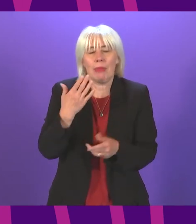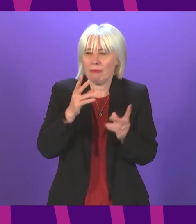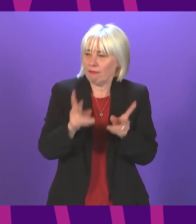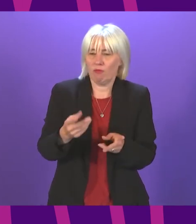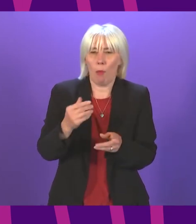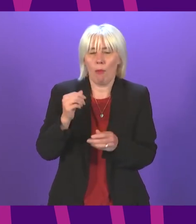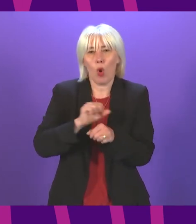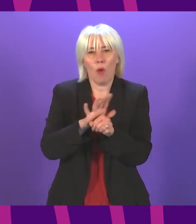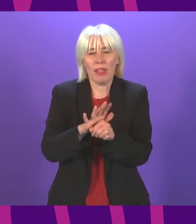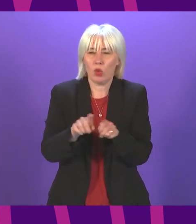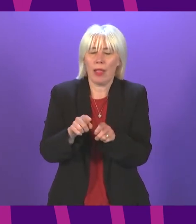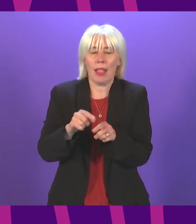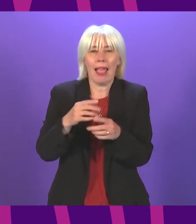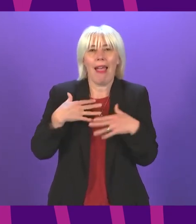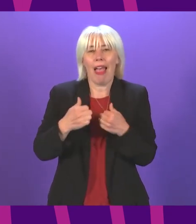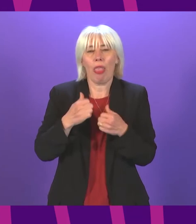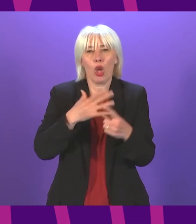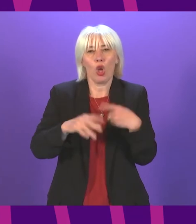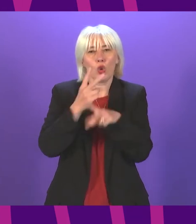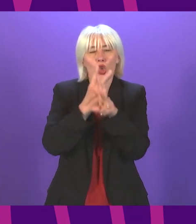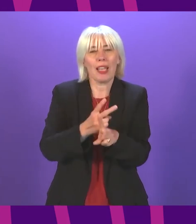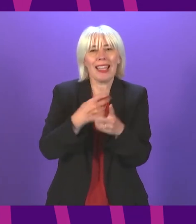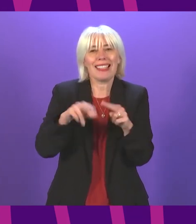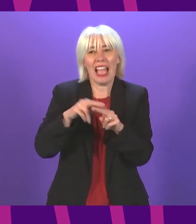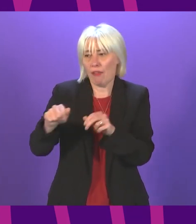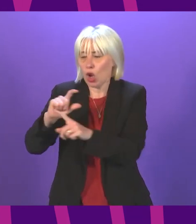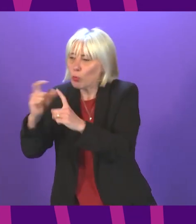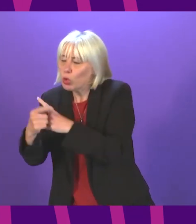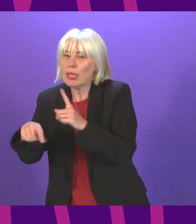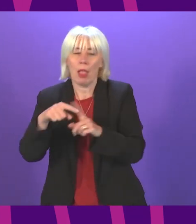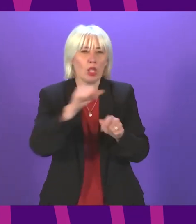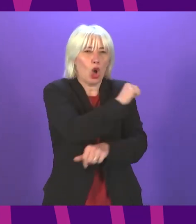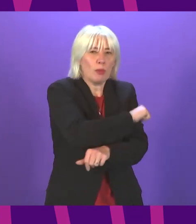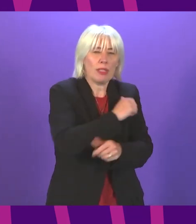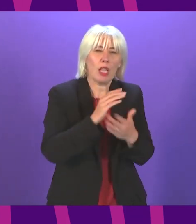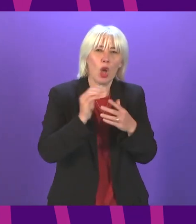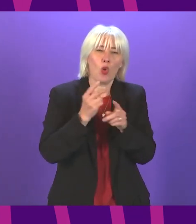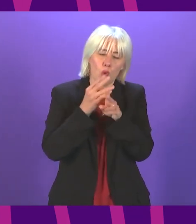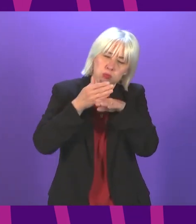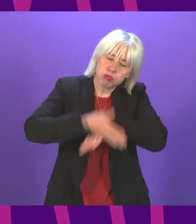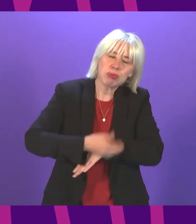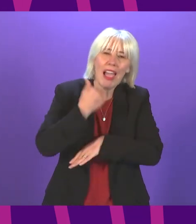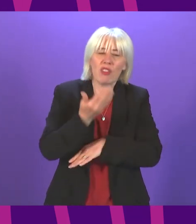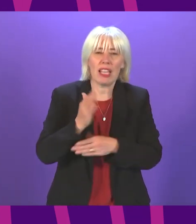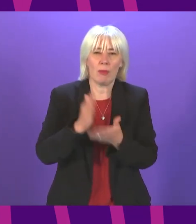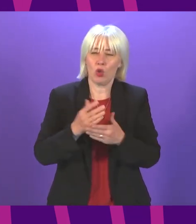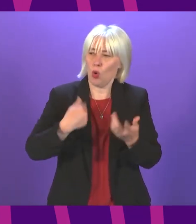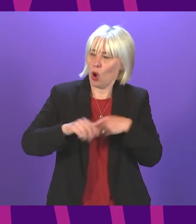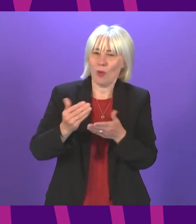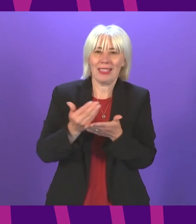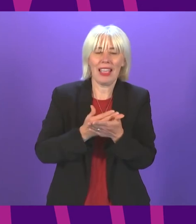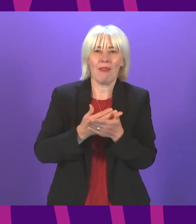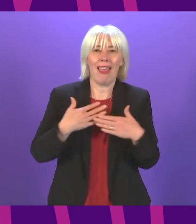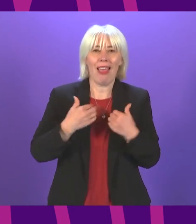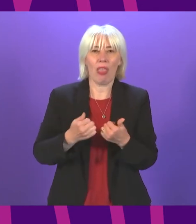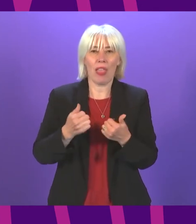health and social care staff in the community and in hospitals who are working every day to keep us safe healthy and well and I remind Chamber that I